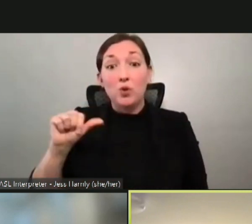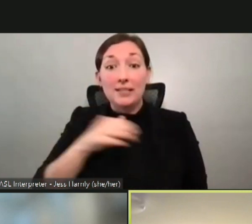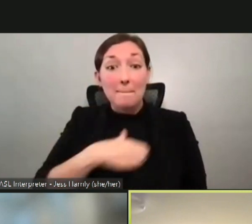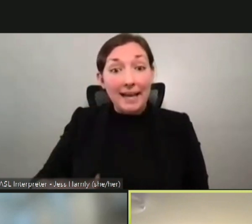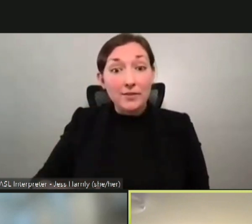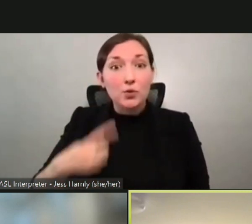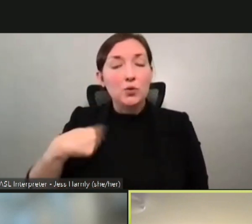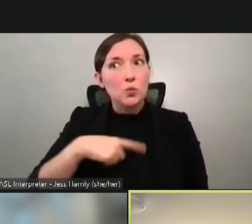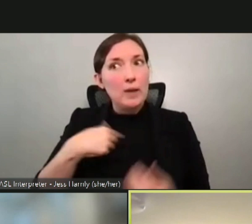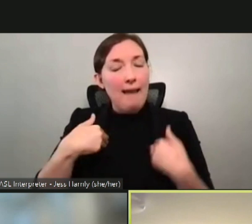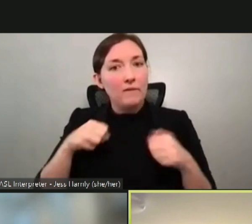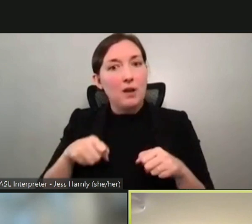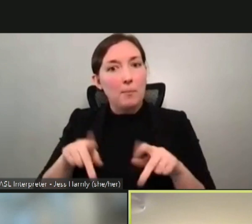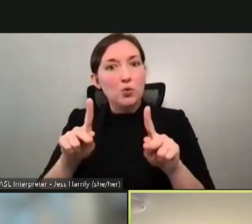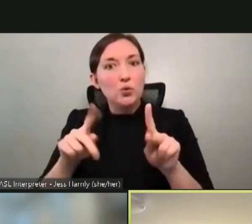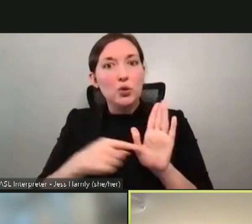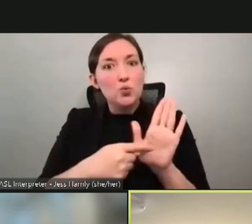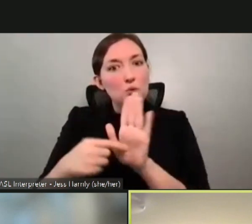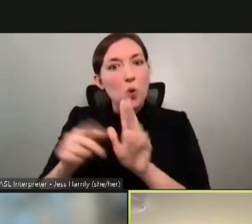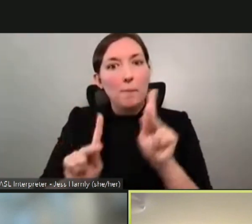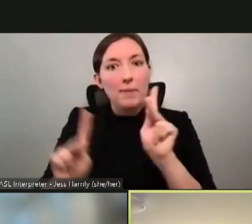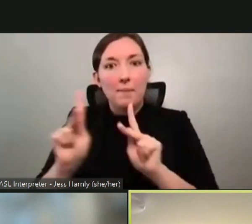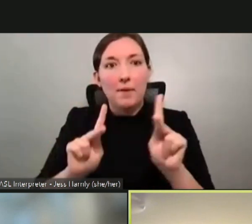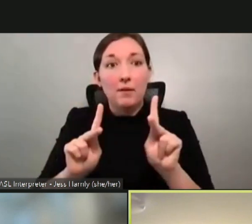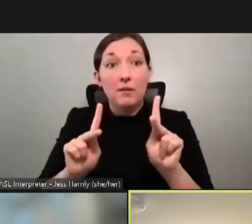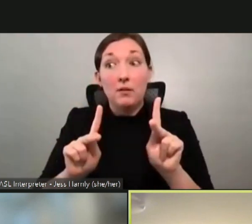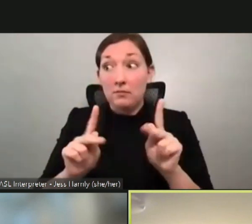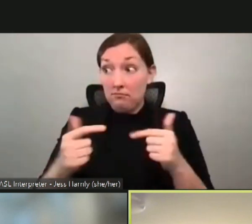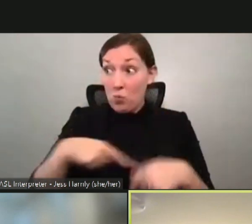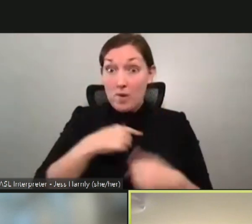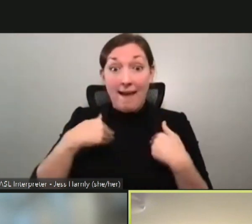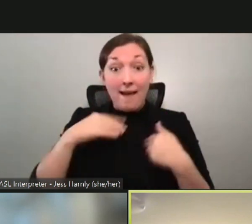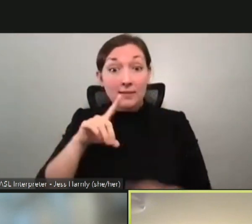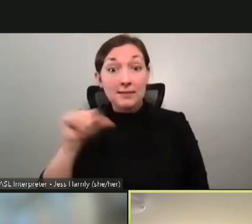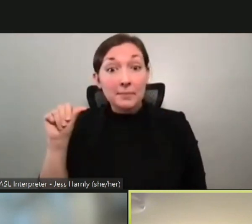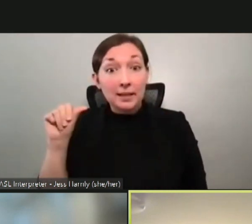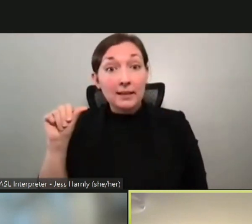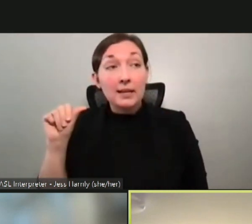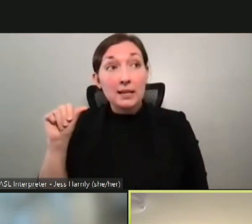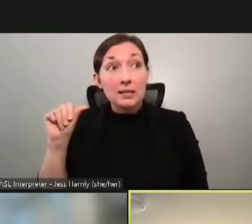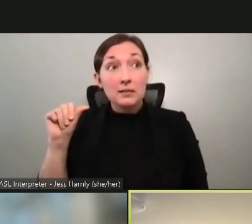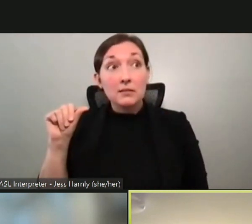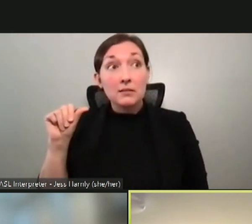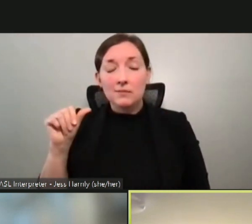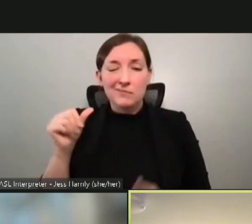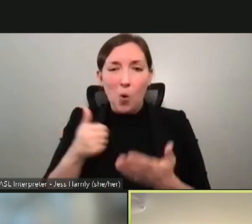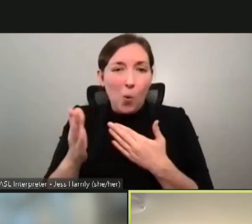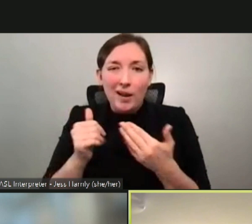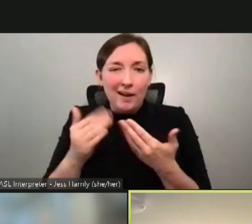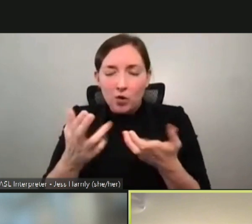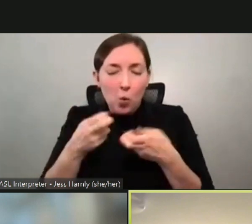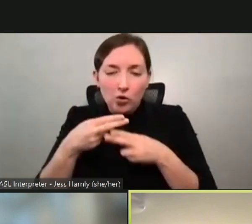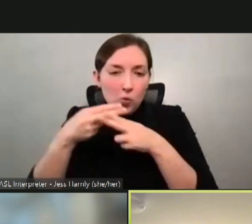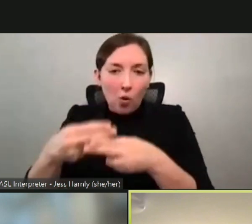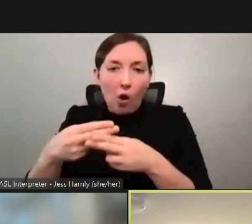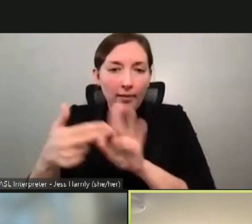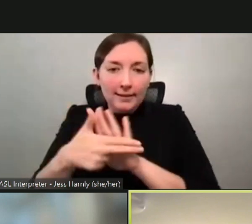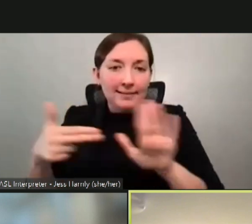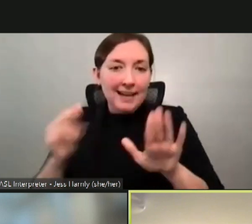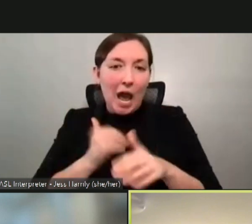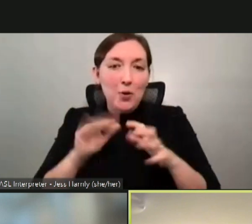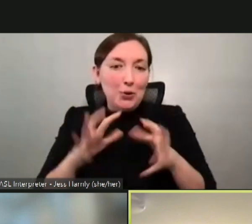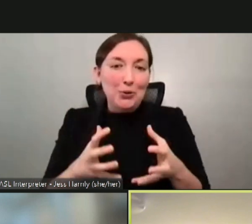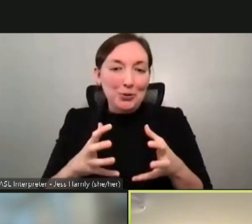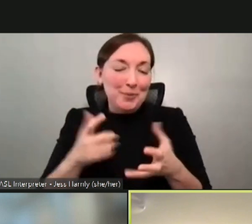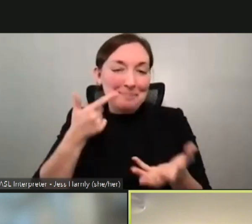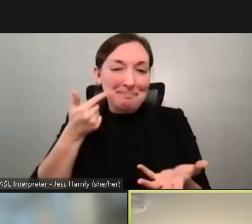are having the chance to show to people that people with disabilities or whatever you want to call our group, since